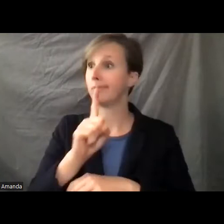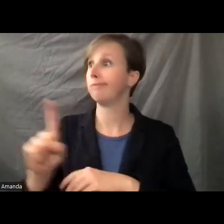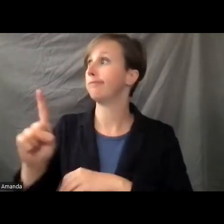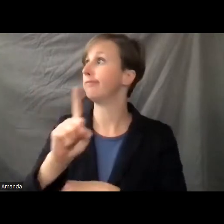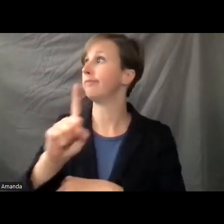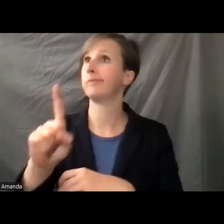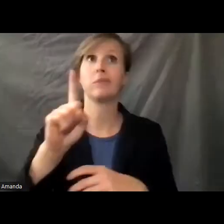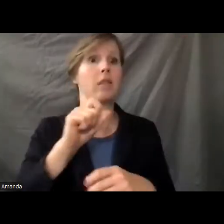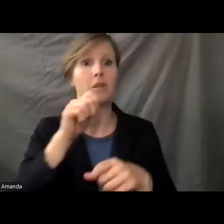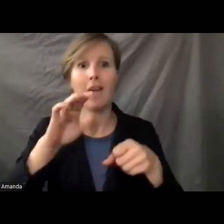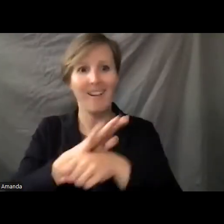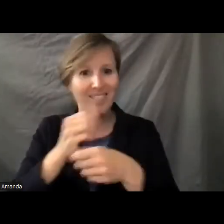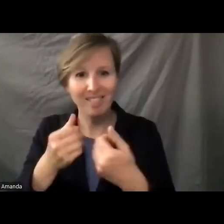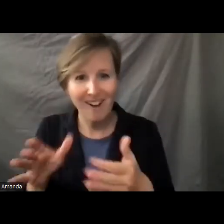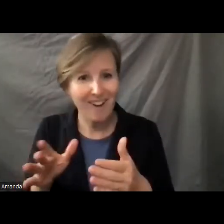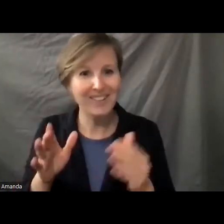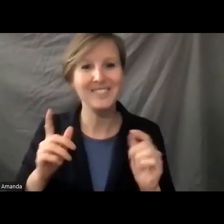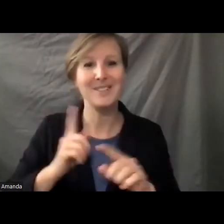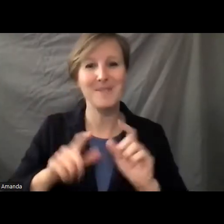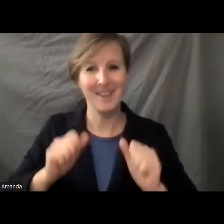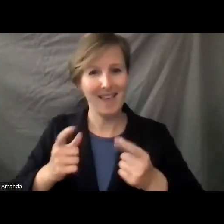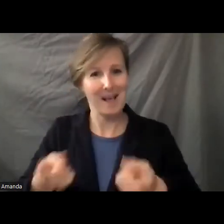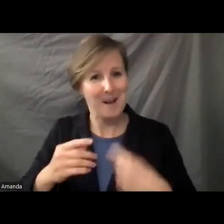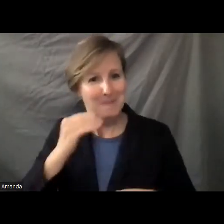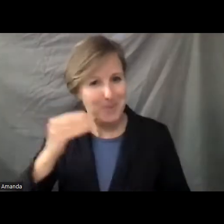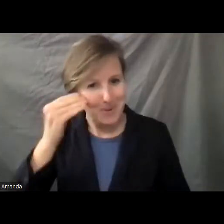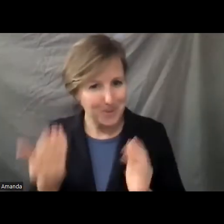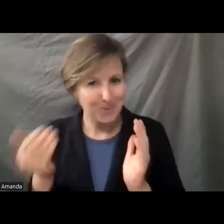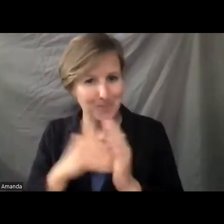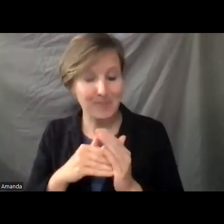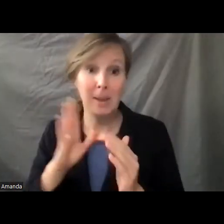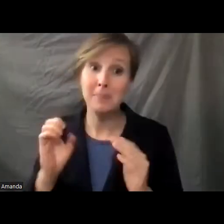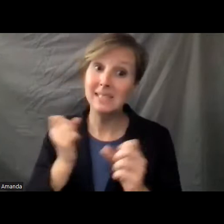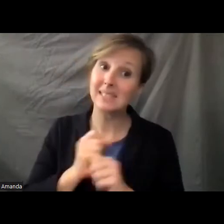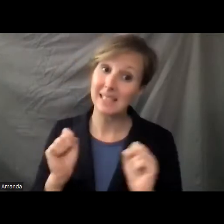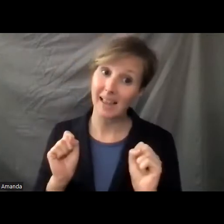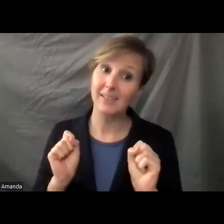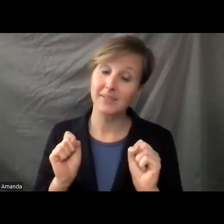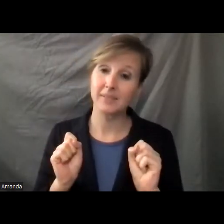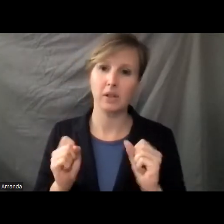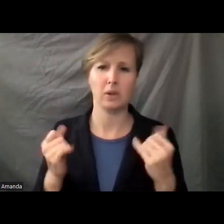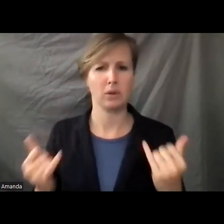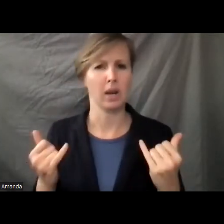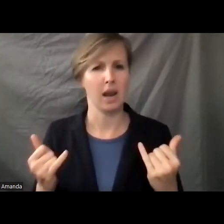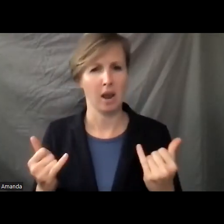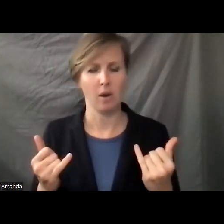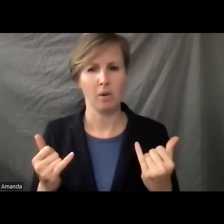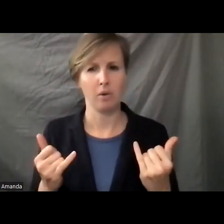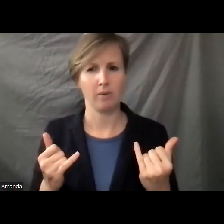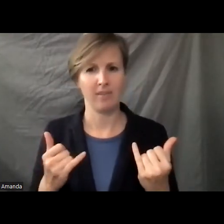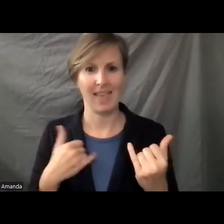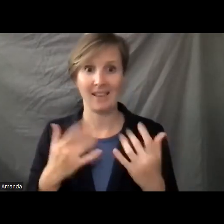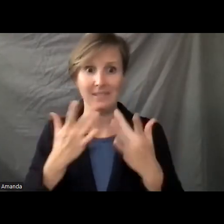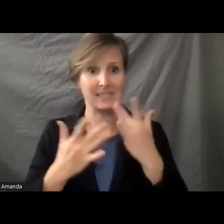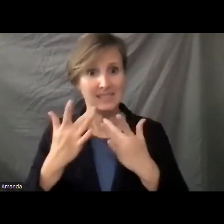absolutely lost. They're actually able to come back home and be safe. And currently there's actually a shortage